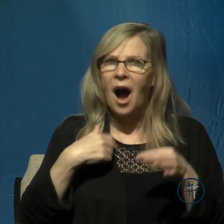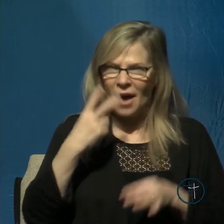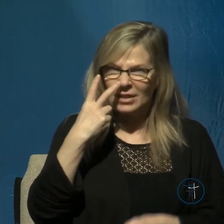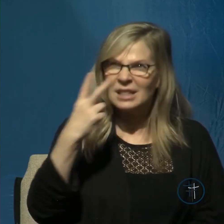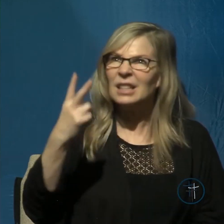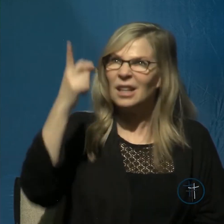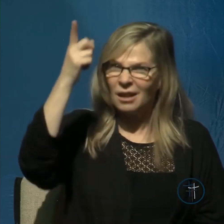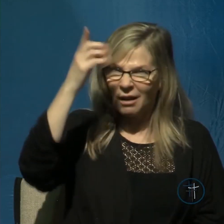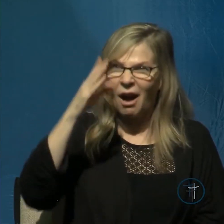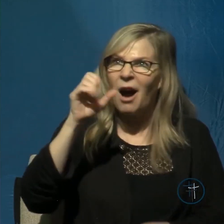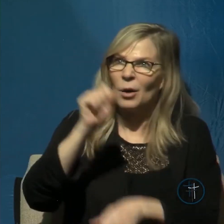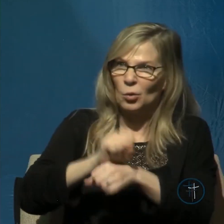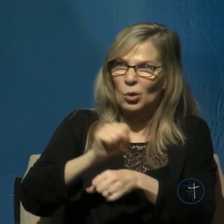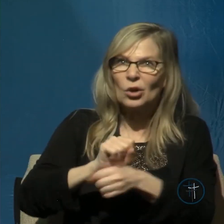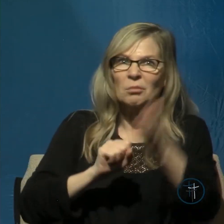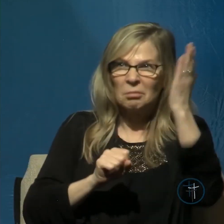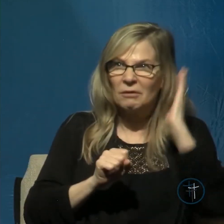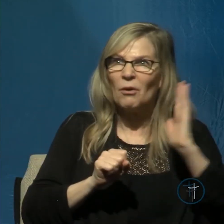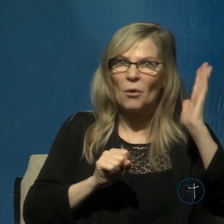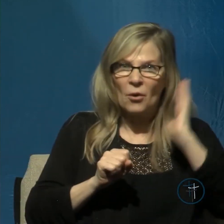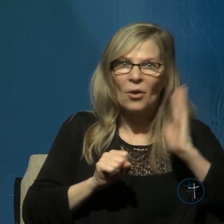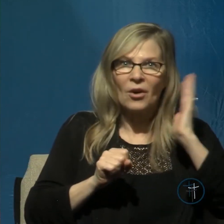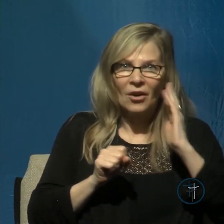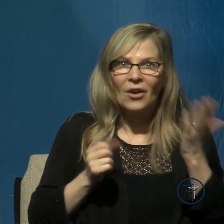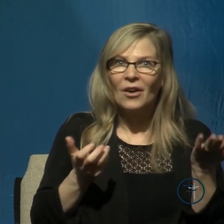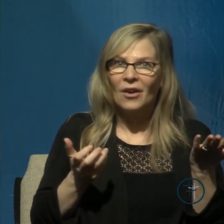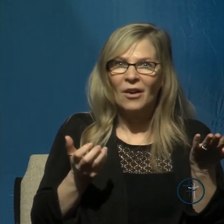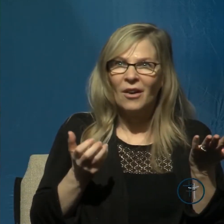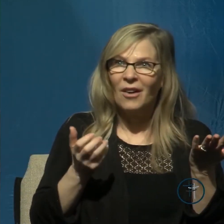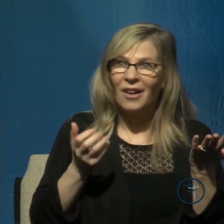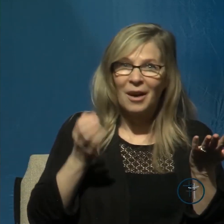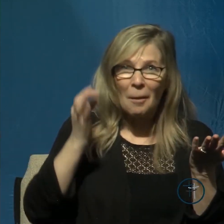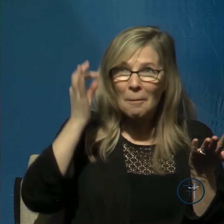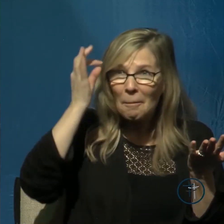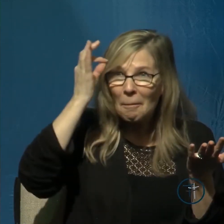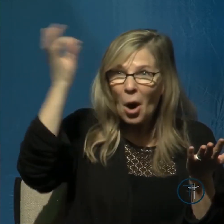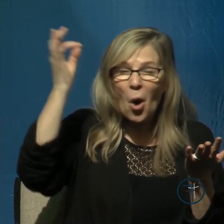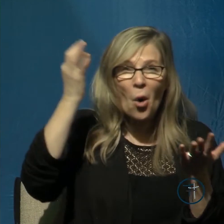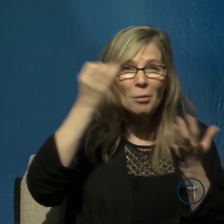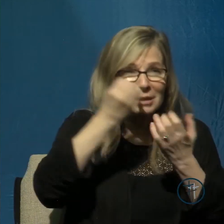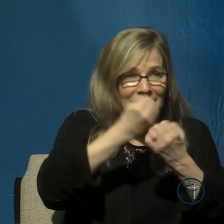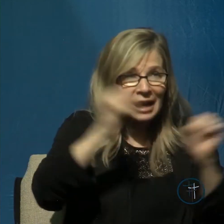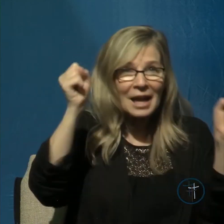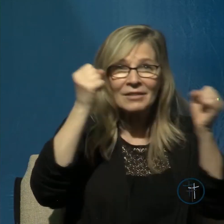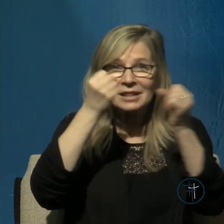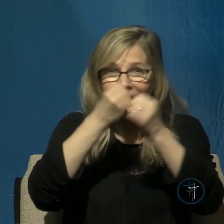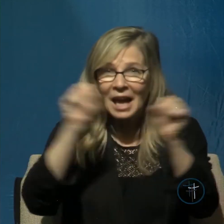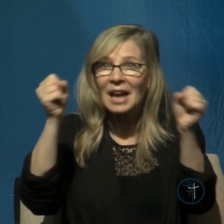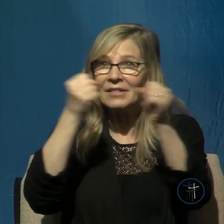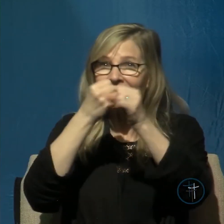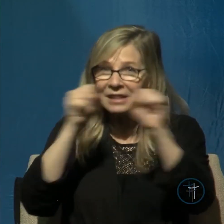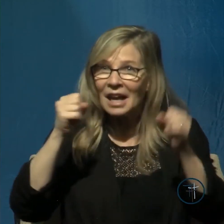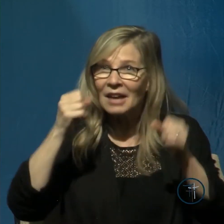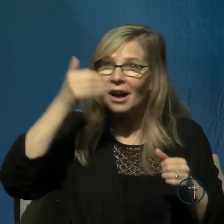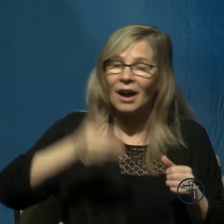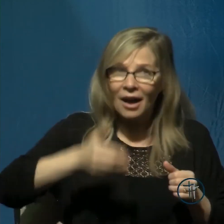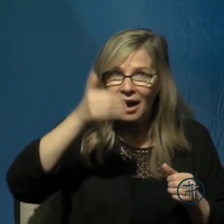in prior days delivering him from all kinds of life threatening situations he knows that he